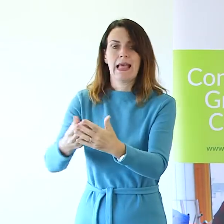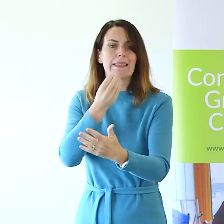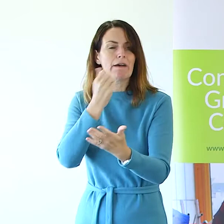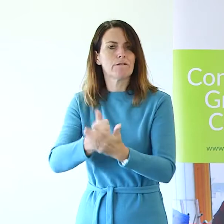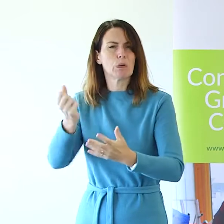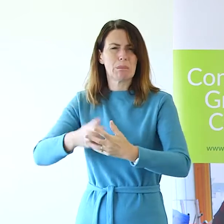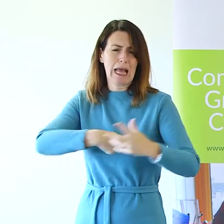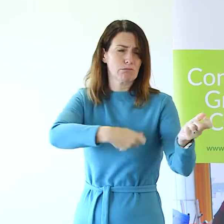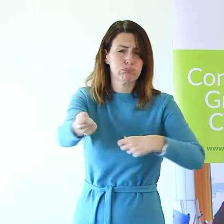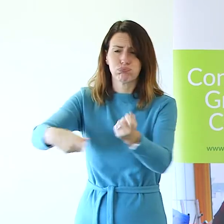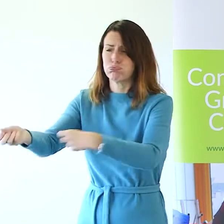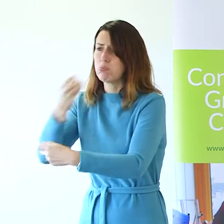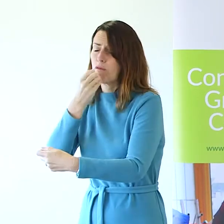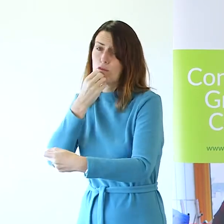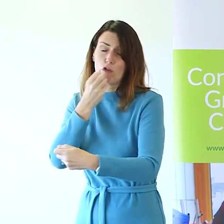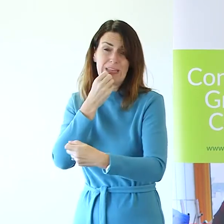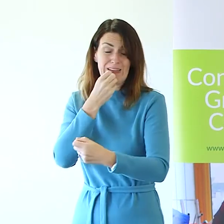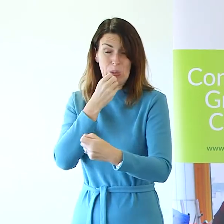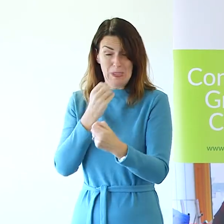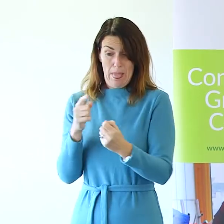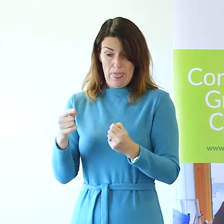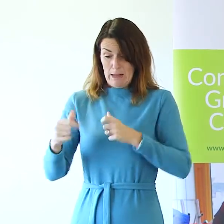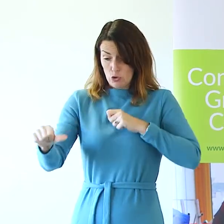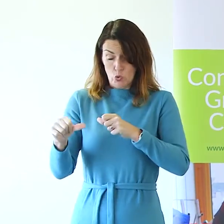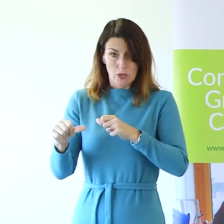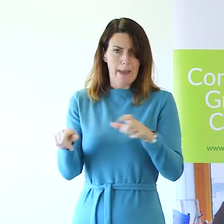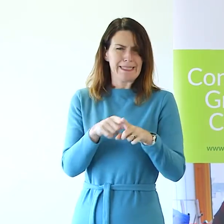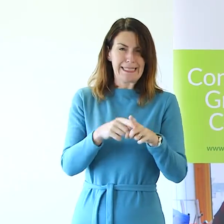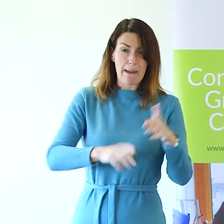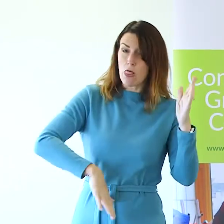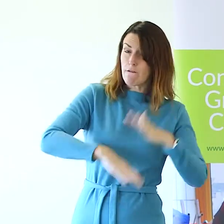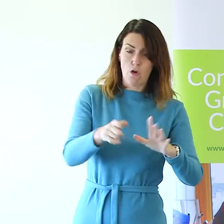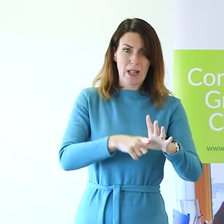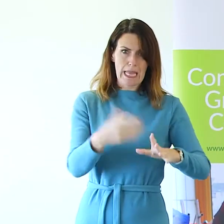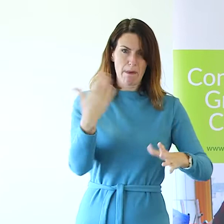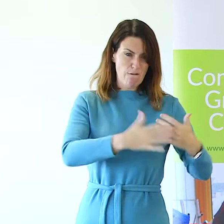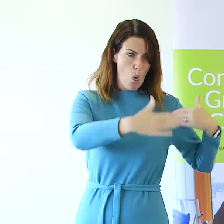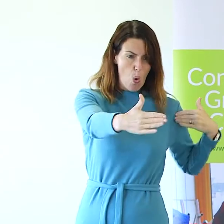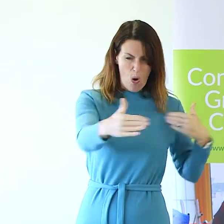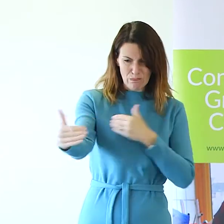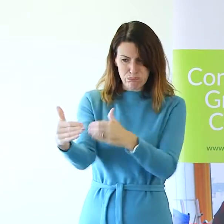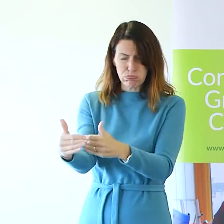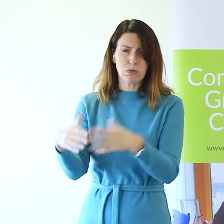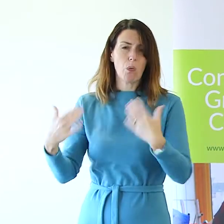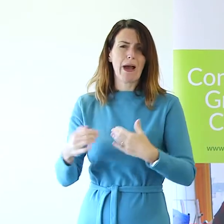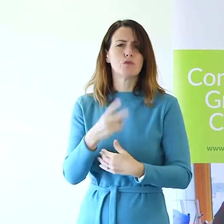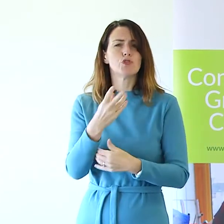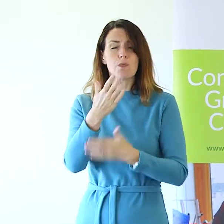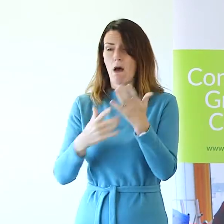more food parcels than the whole of 2019, averaging almost two and a half thousand a month.